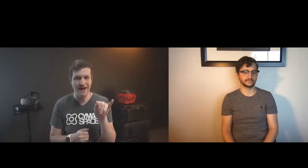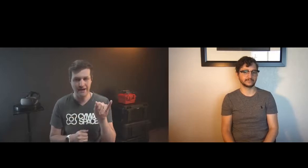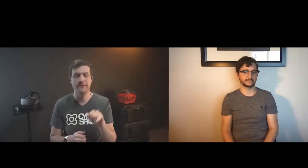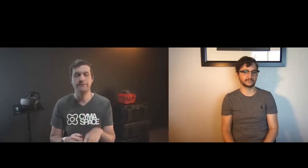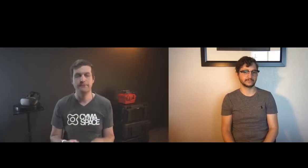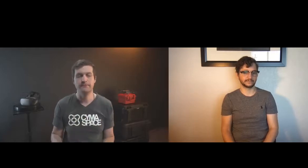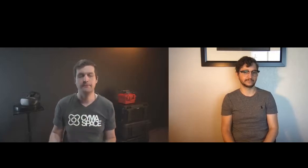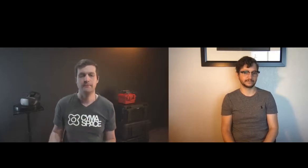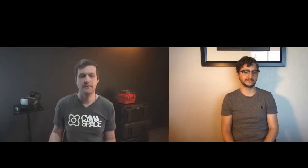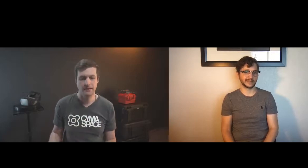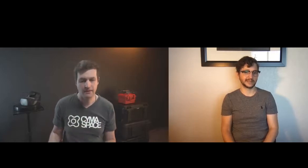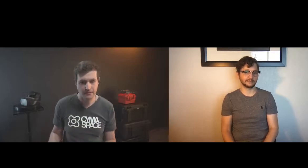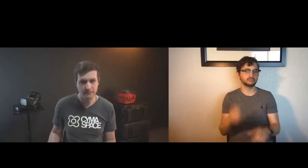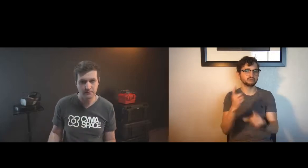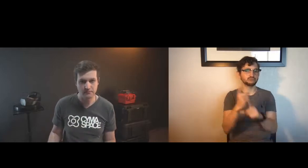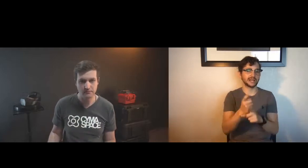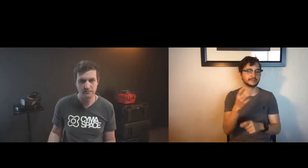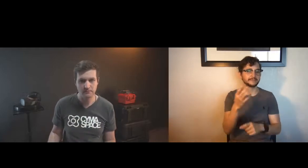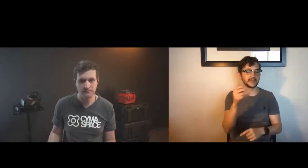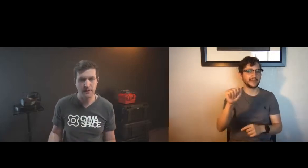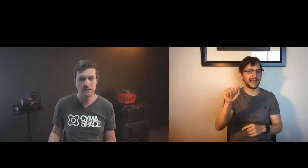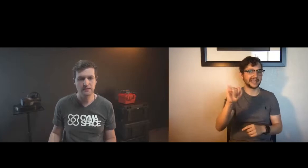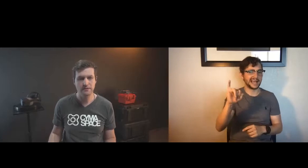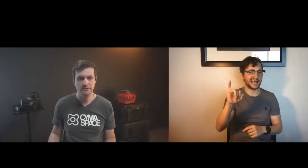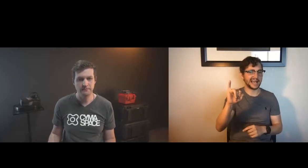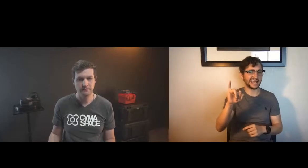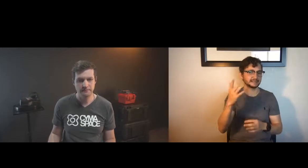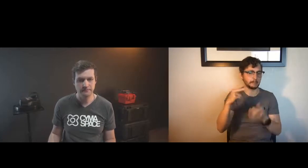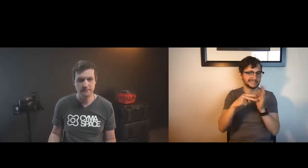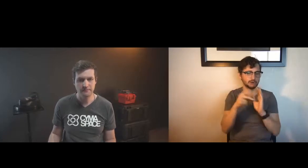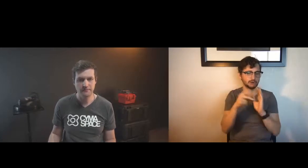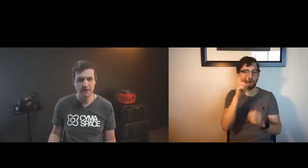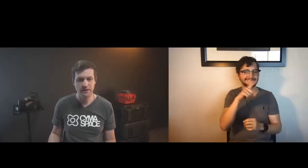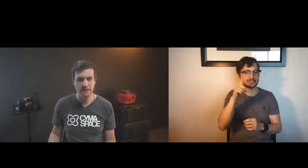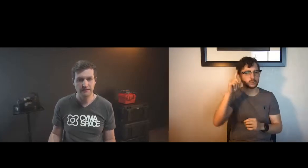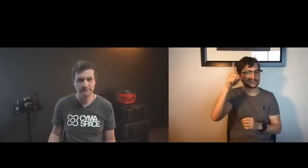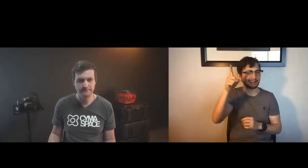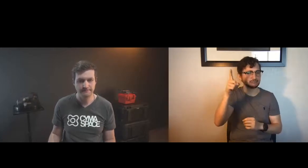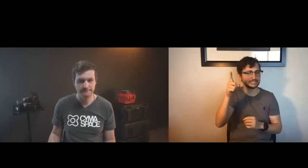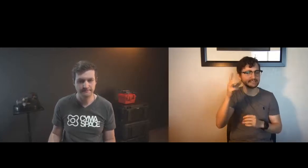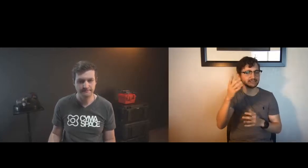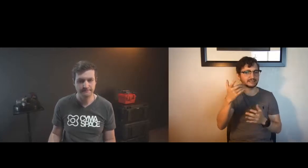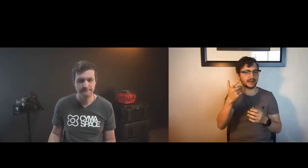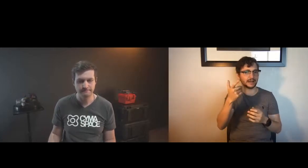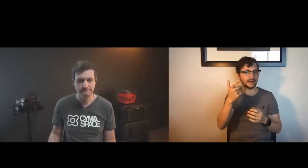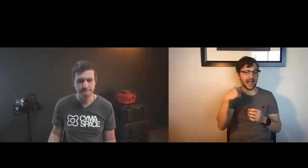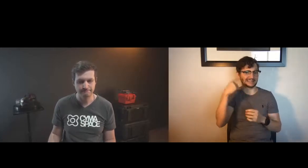but we need good quality data collection as well as modeling for that kind of ai to be effective